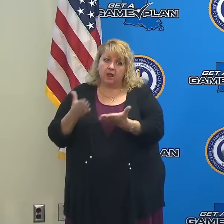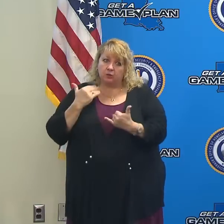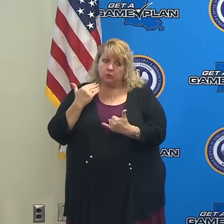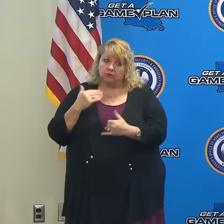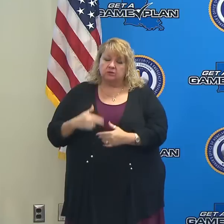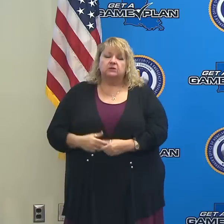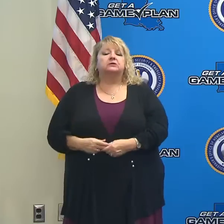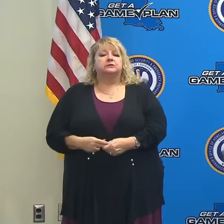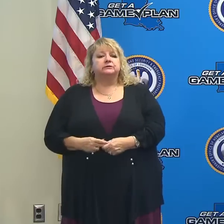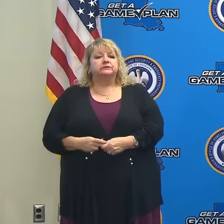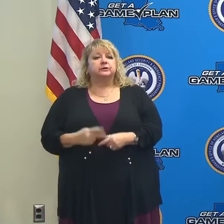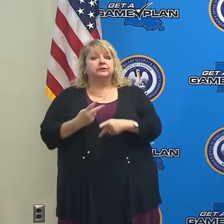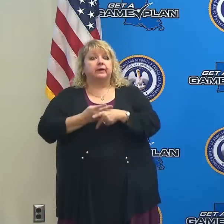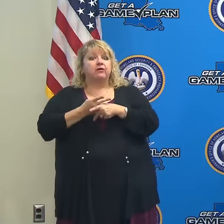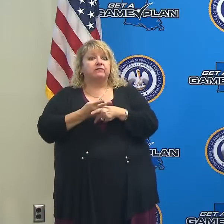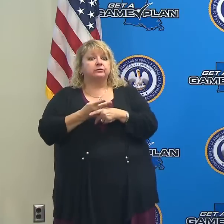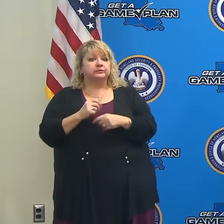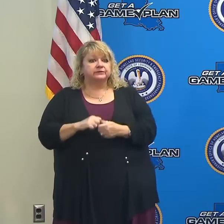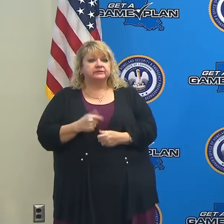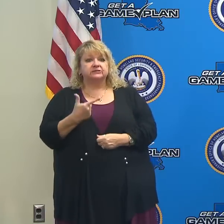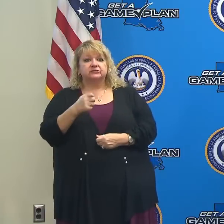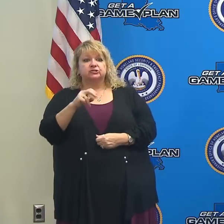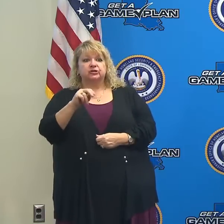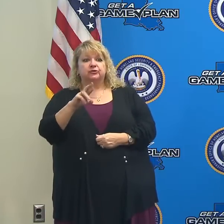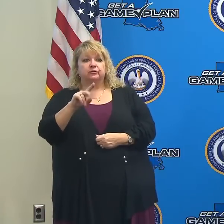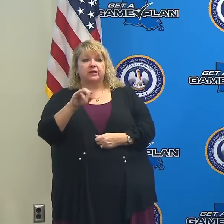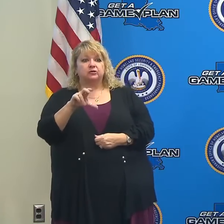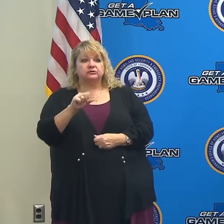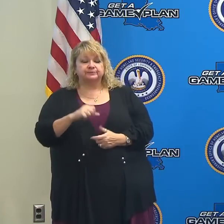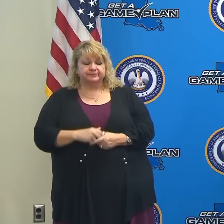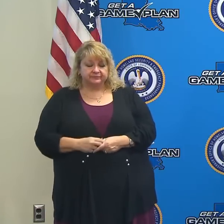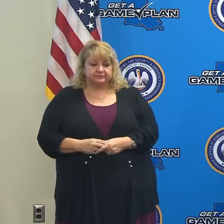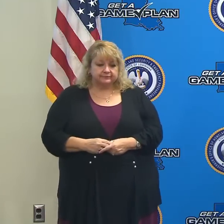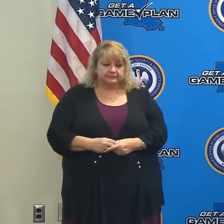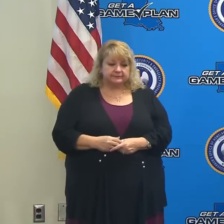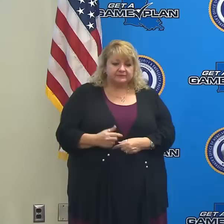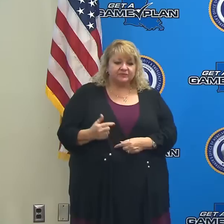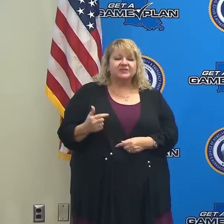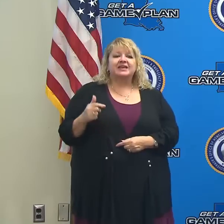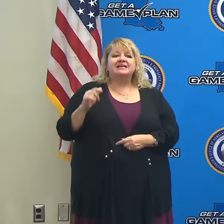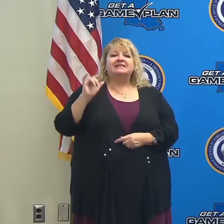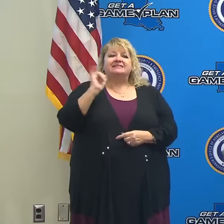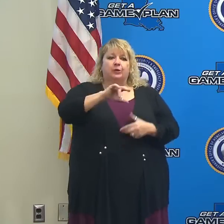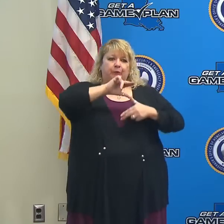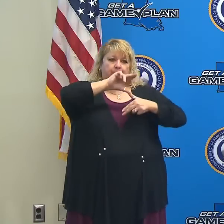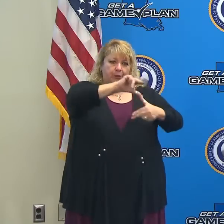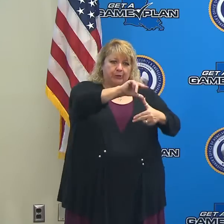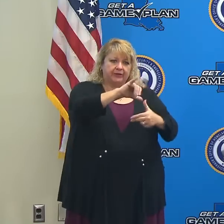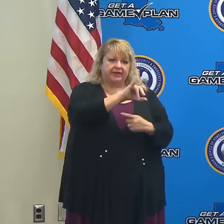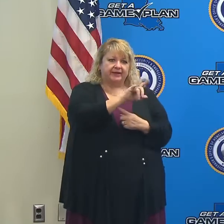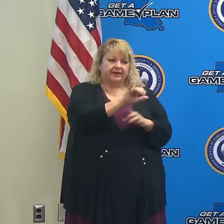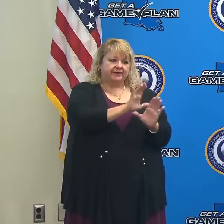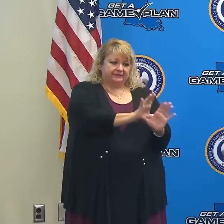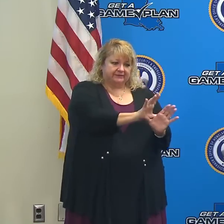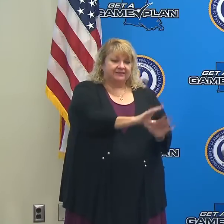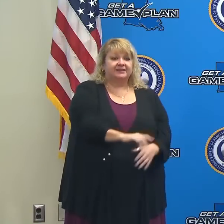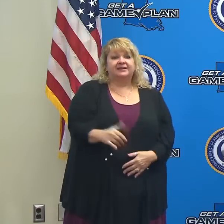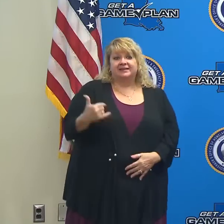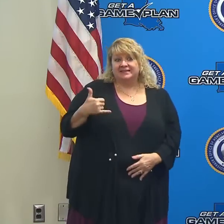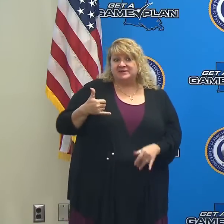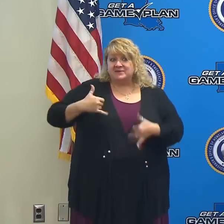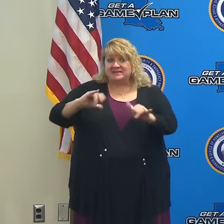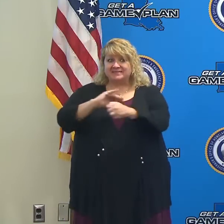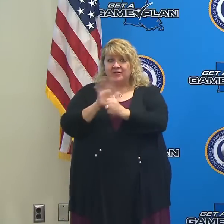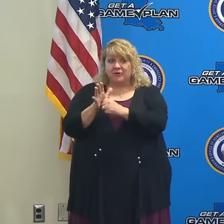Finally, I know that the fact that we're still in a pandemic makes this much more difficult for everyone as we prepare